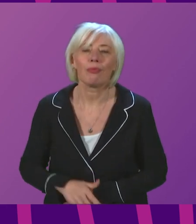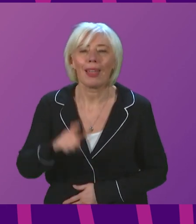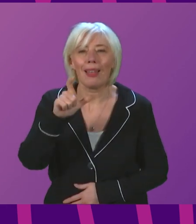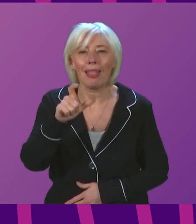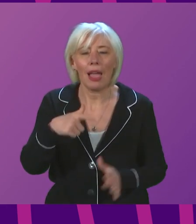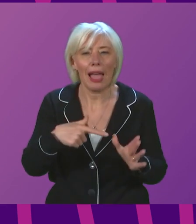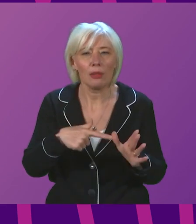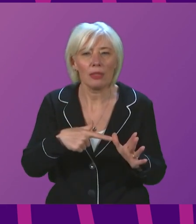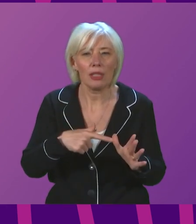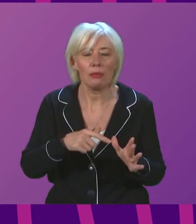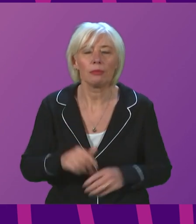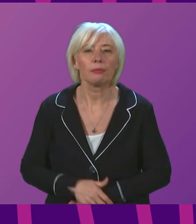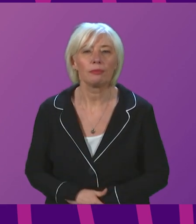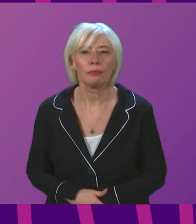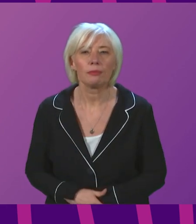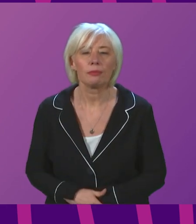Craig Hoy.